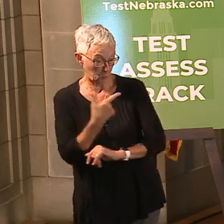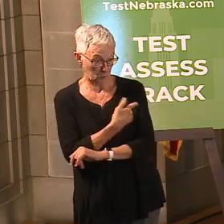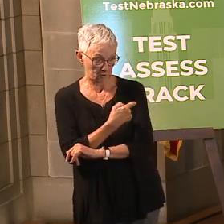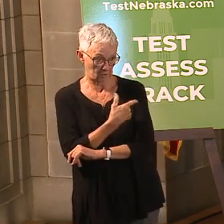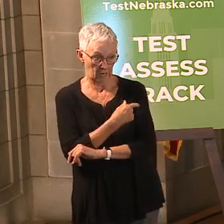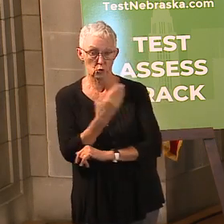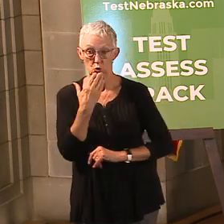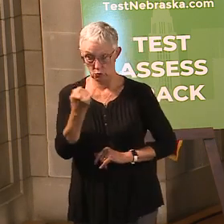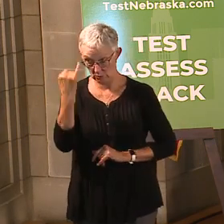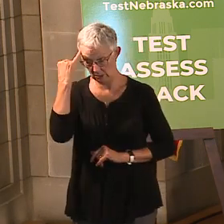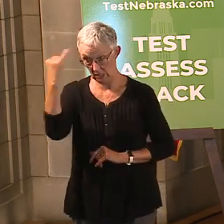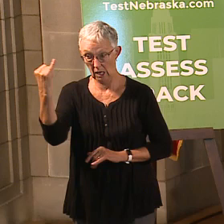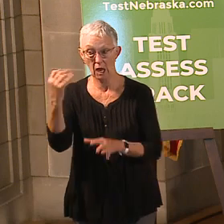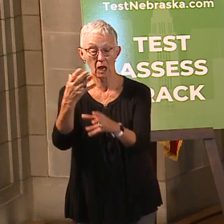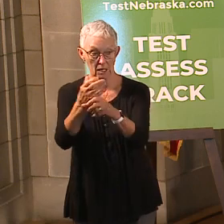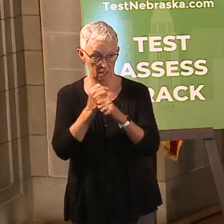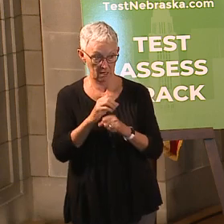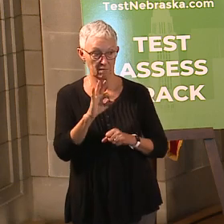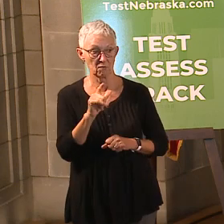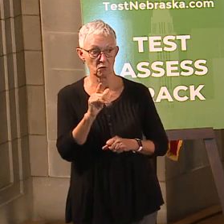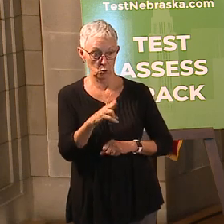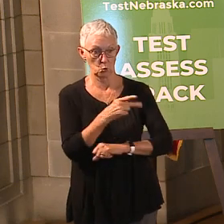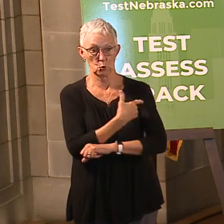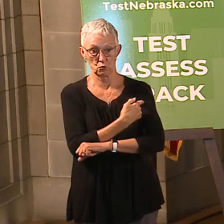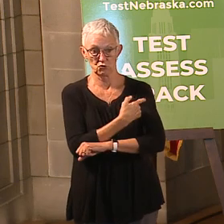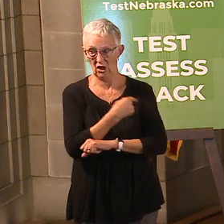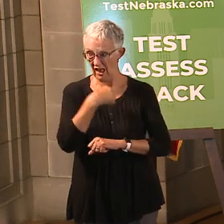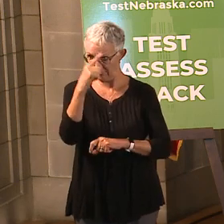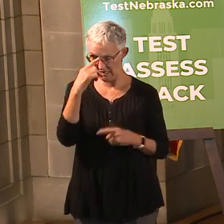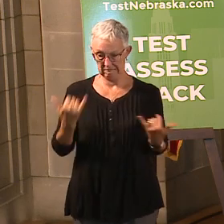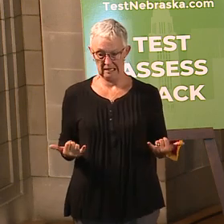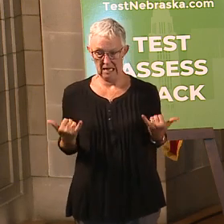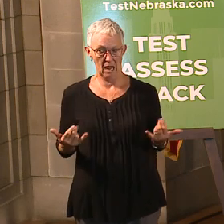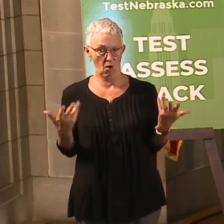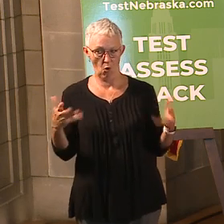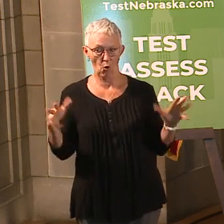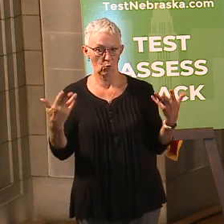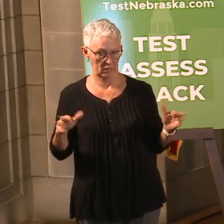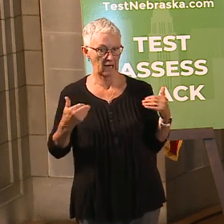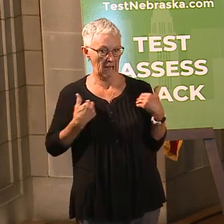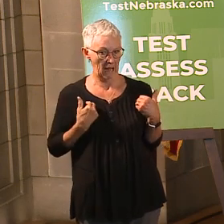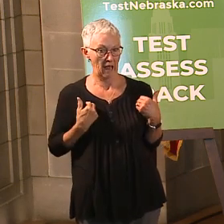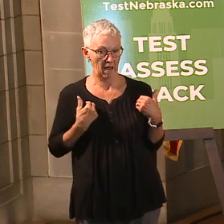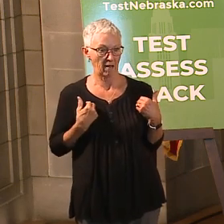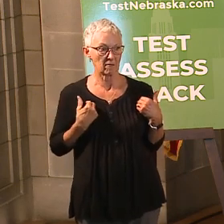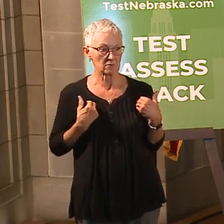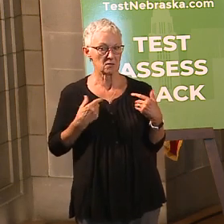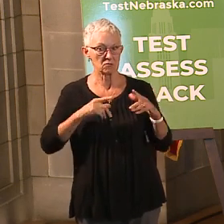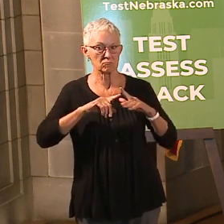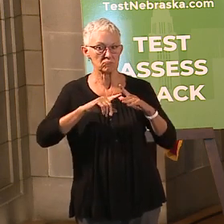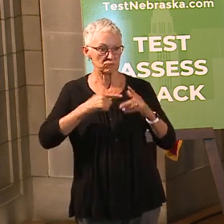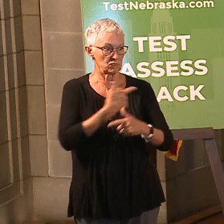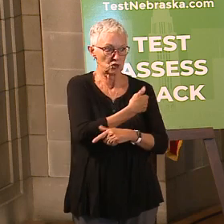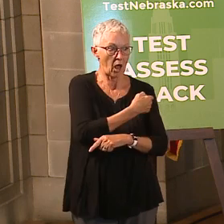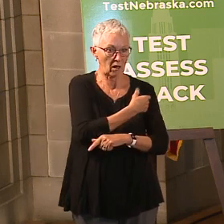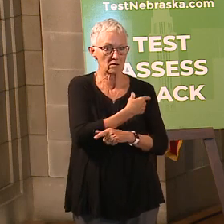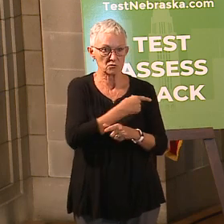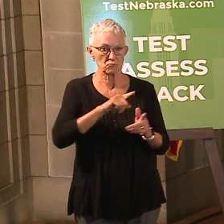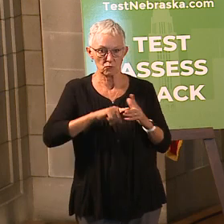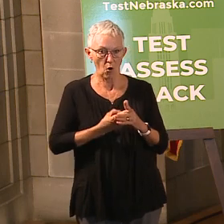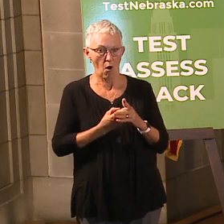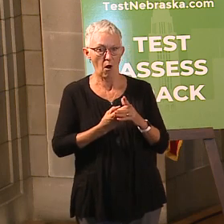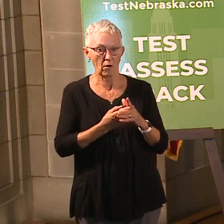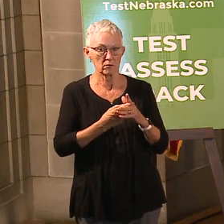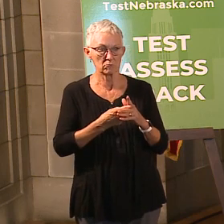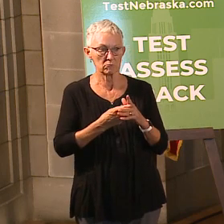vaccination. Those doses, I understand, are being distributed right now. Places like Walgreens and so forth have them. And that talking to my chief medical